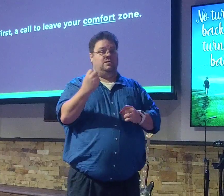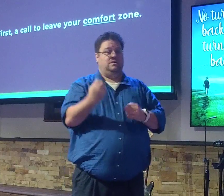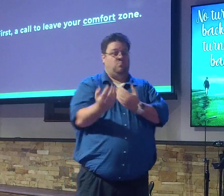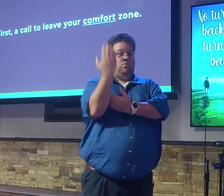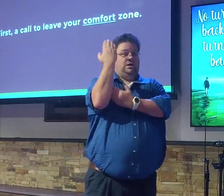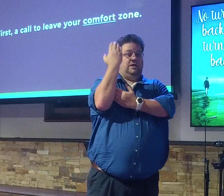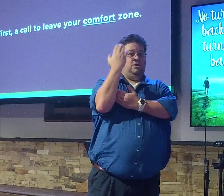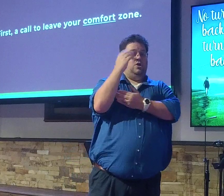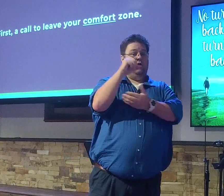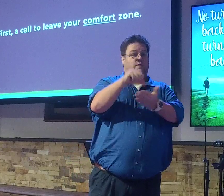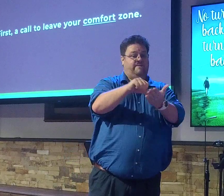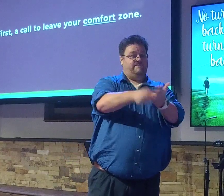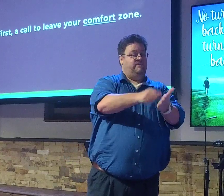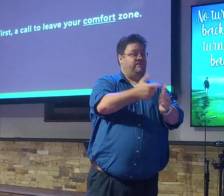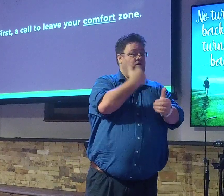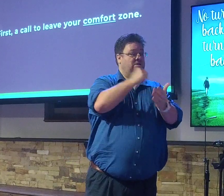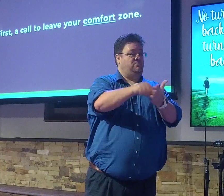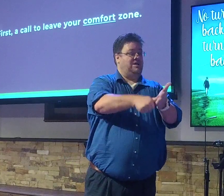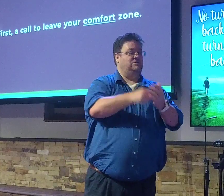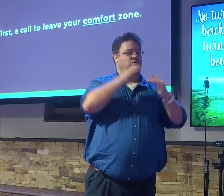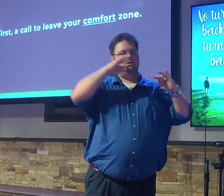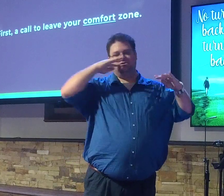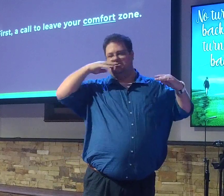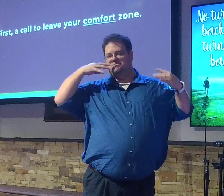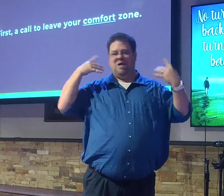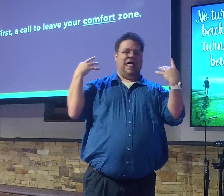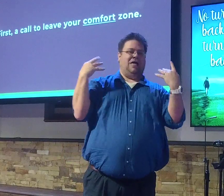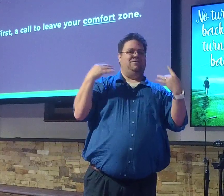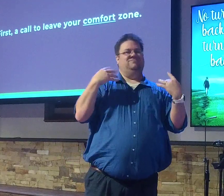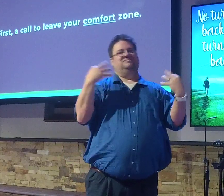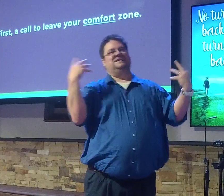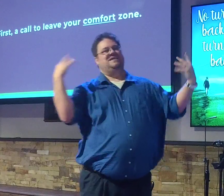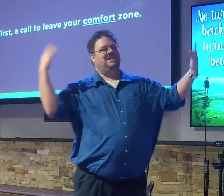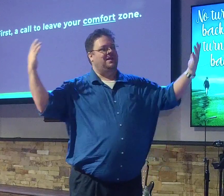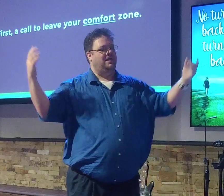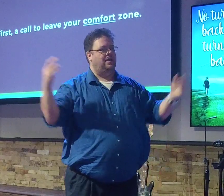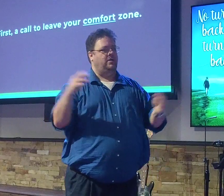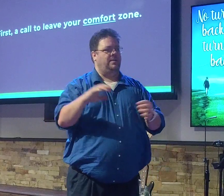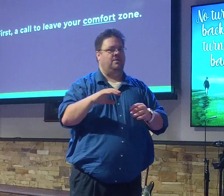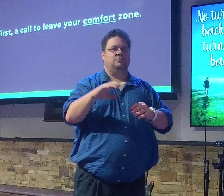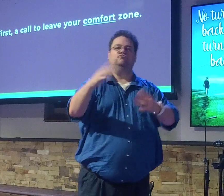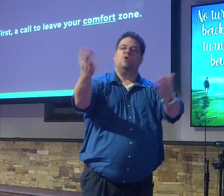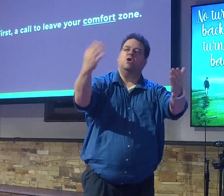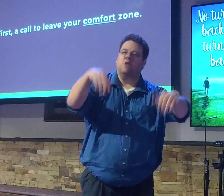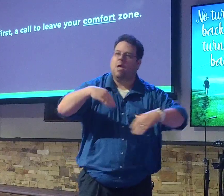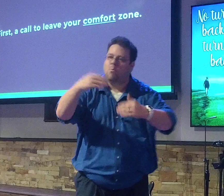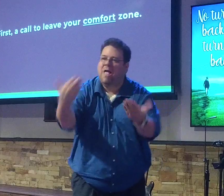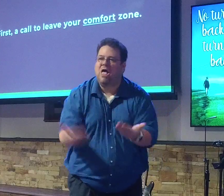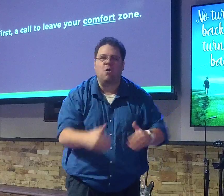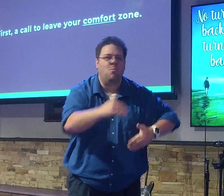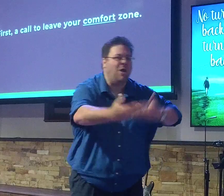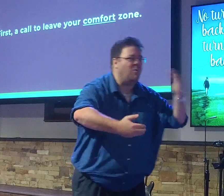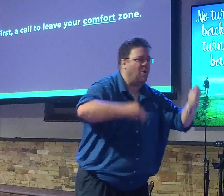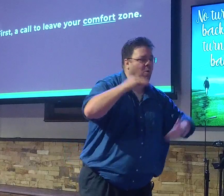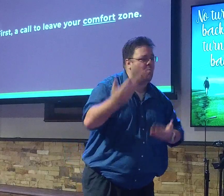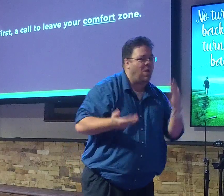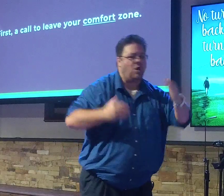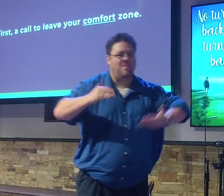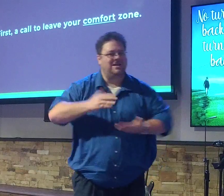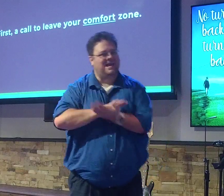impressions. You've got a great smile, you're friendly, you can be such an asset to people that are coming to our church for the first time to greet them or help them park